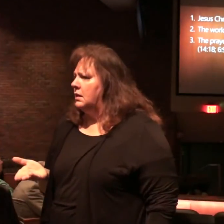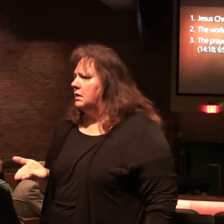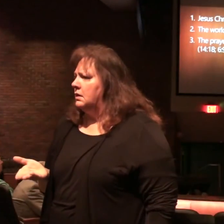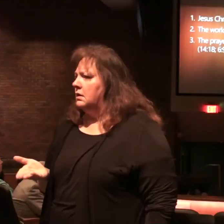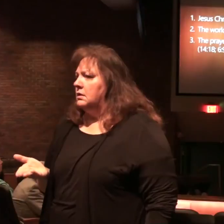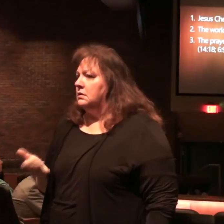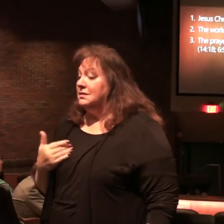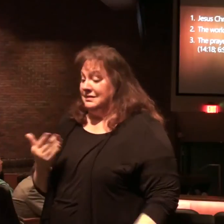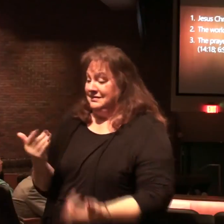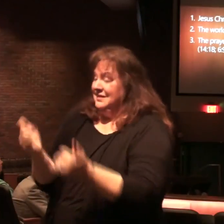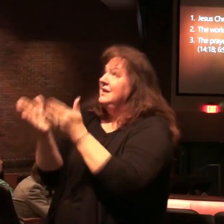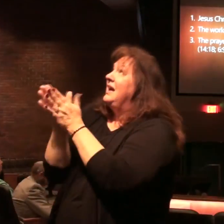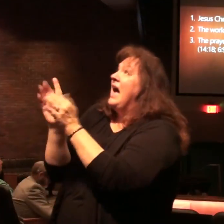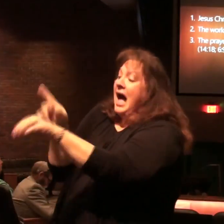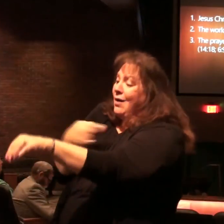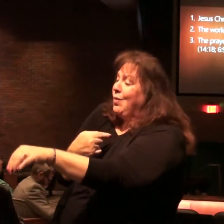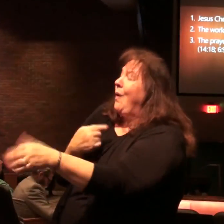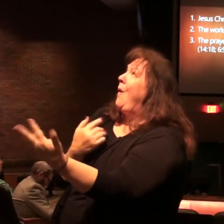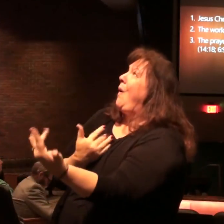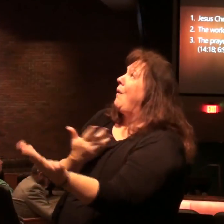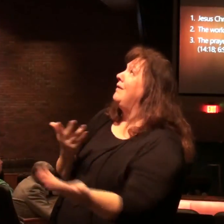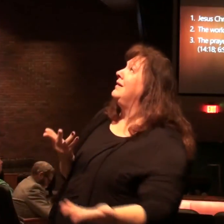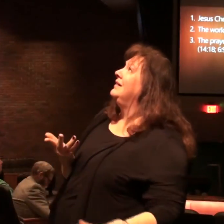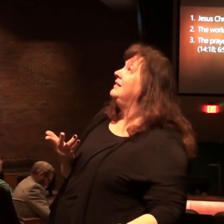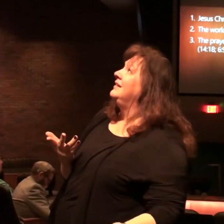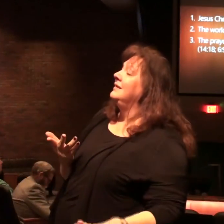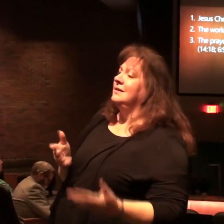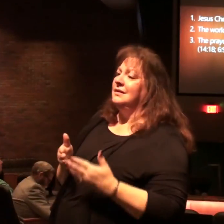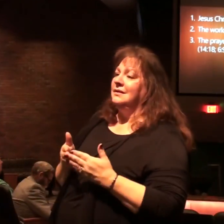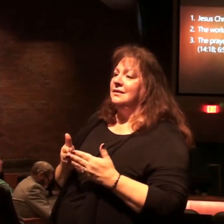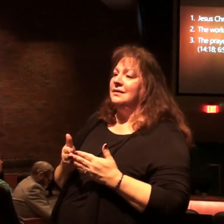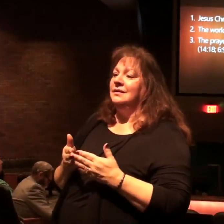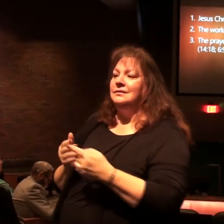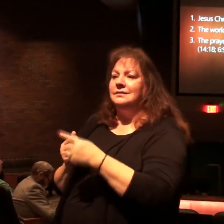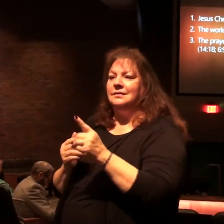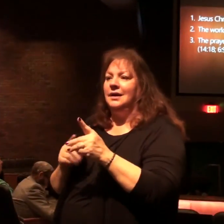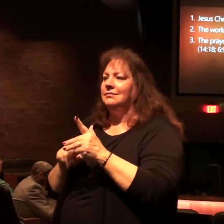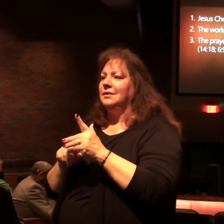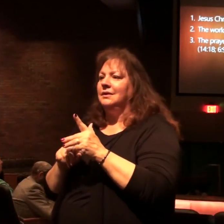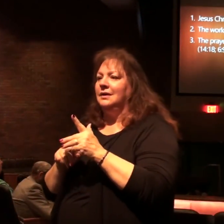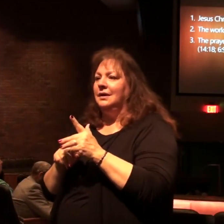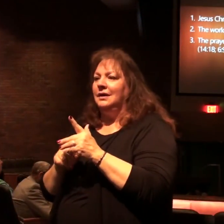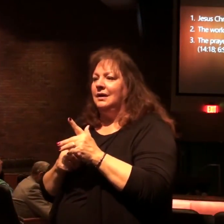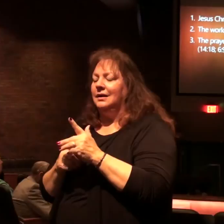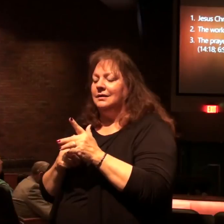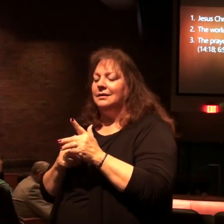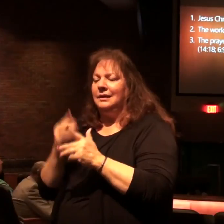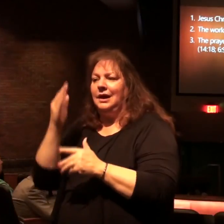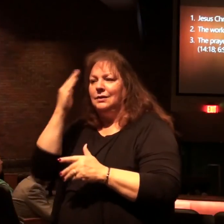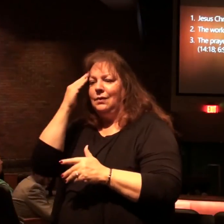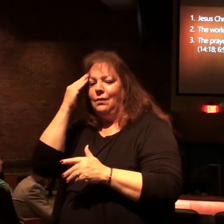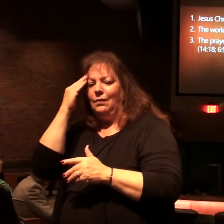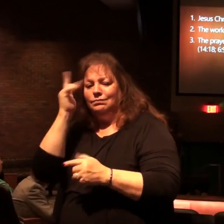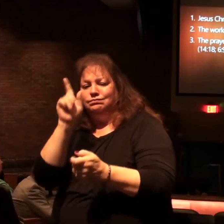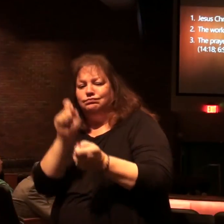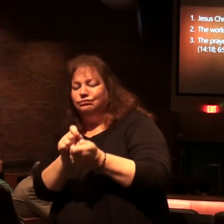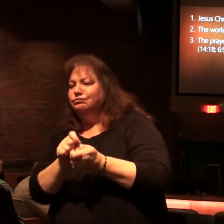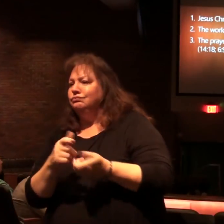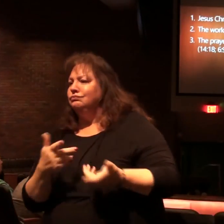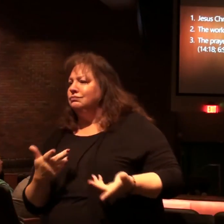they're just asking how long can you do that they haven't initiated an idea of judgment on the unbeliever